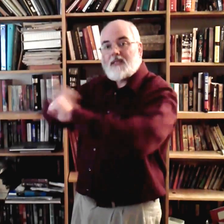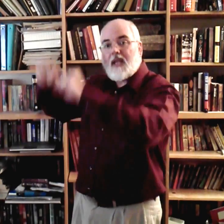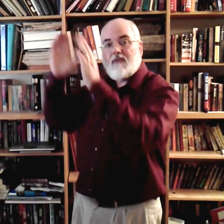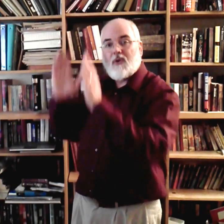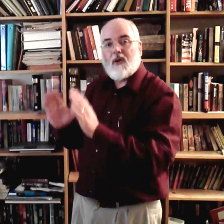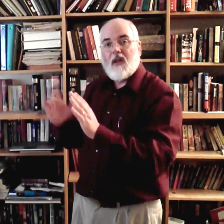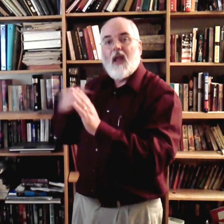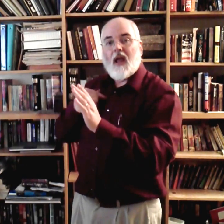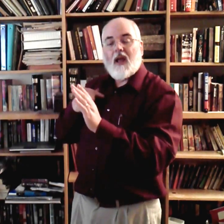Savior.